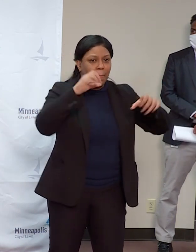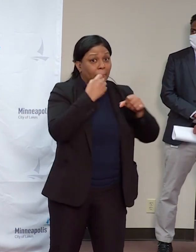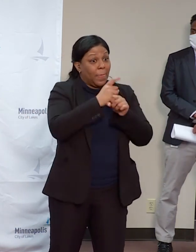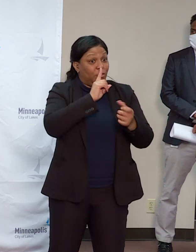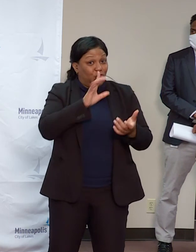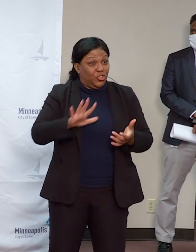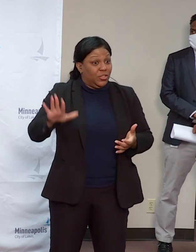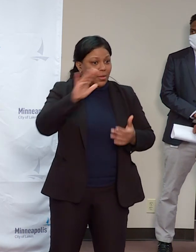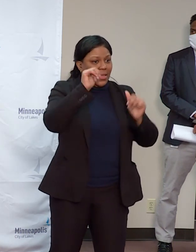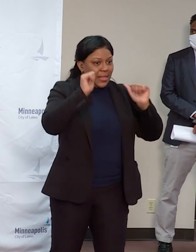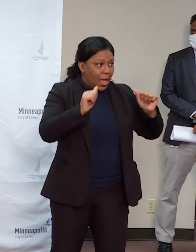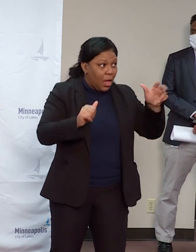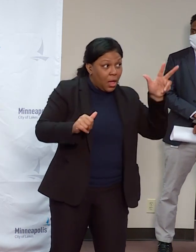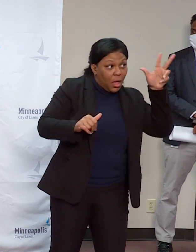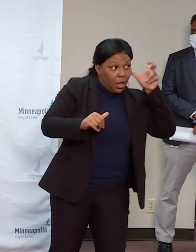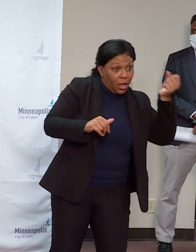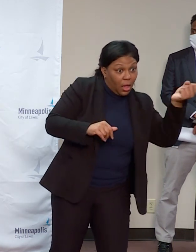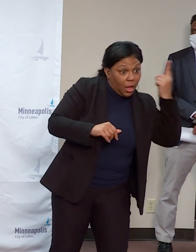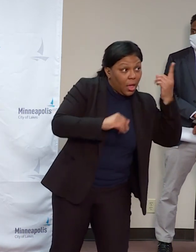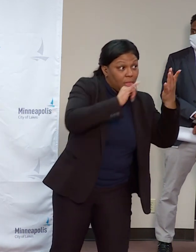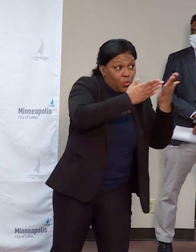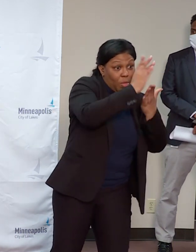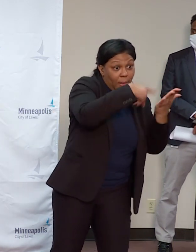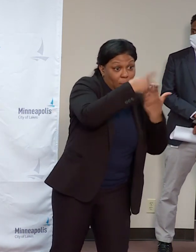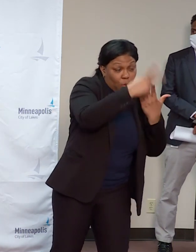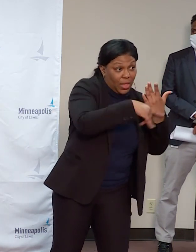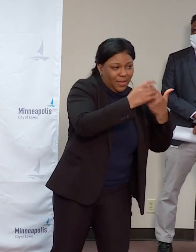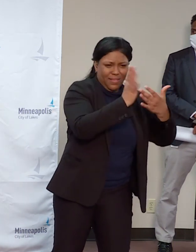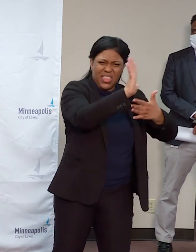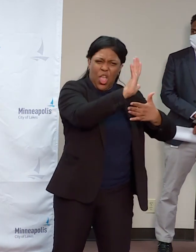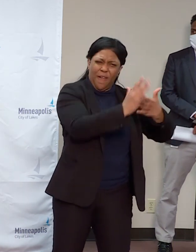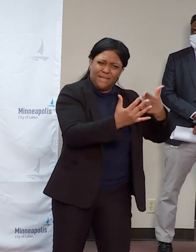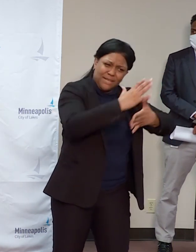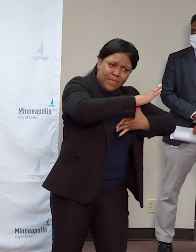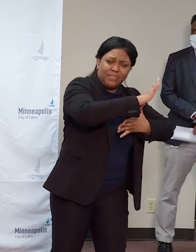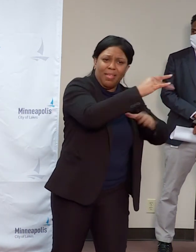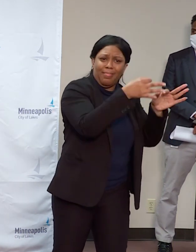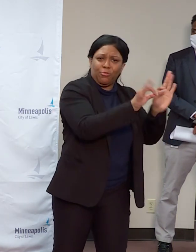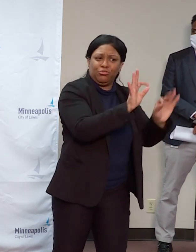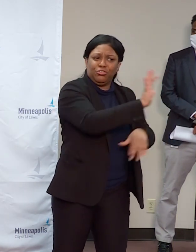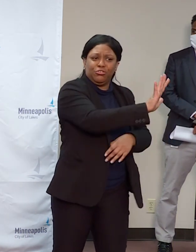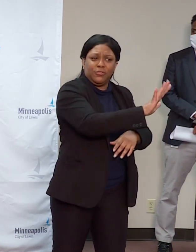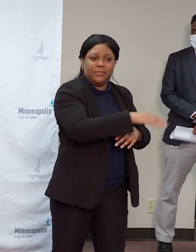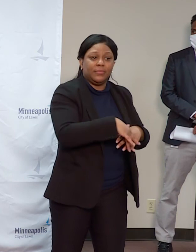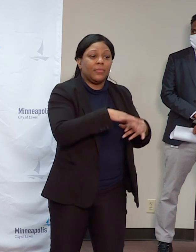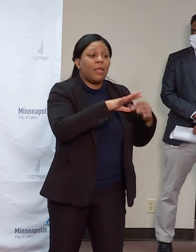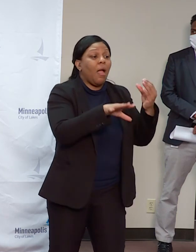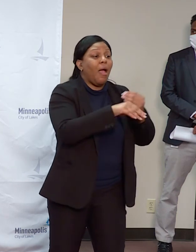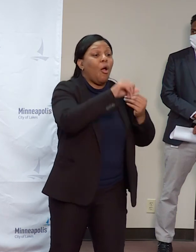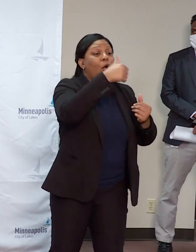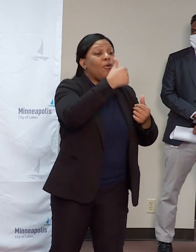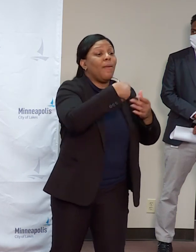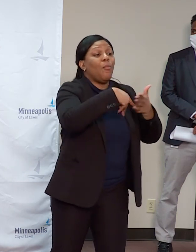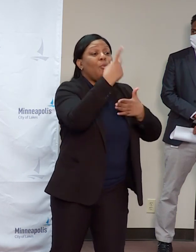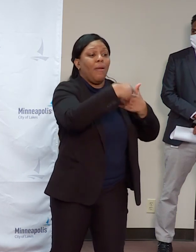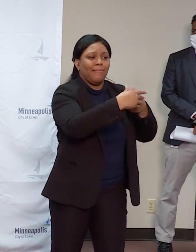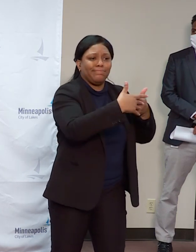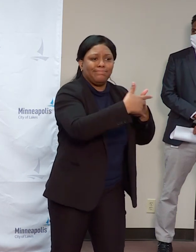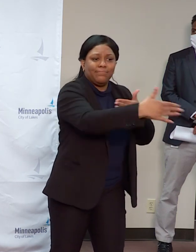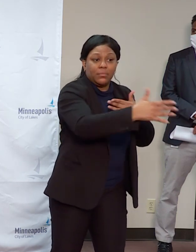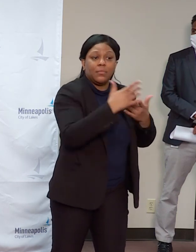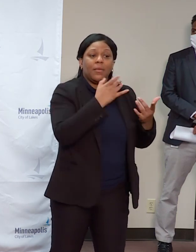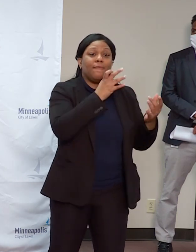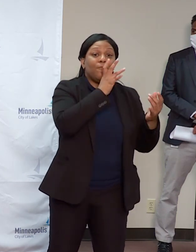additional programs if needed. In addition to that, we are expanding our social media presence. We are identifying and working with